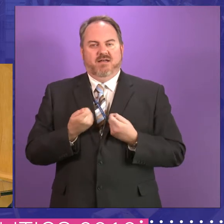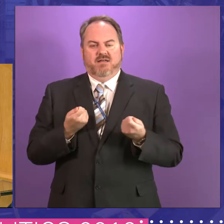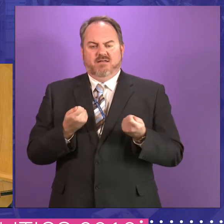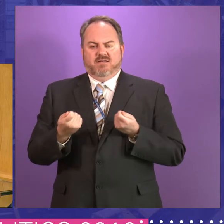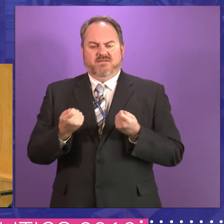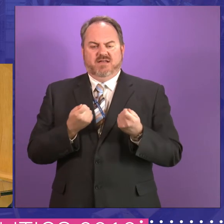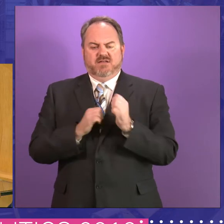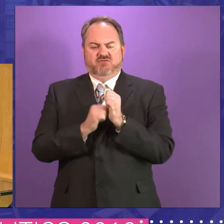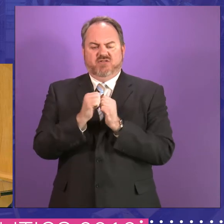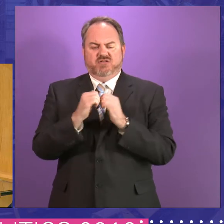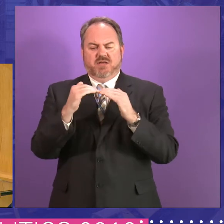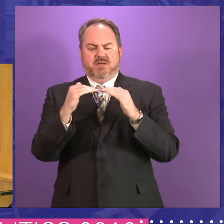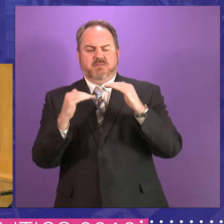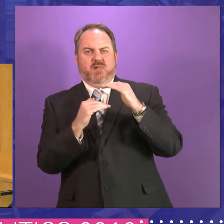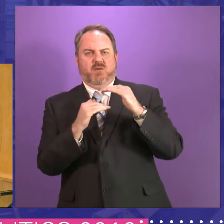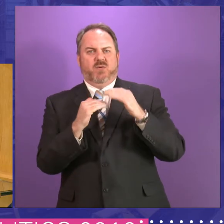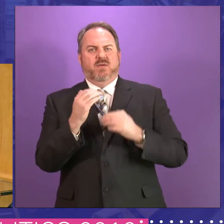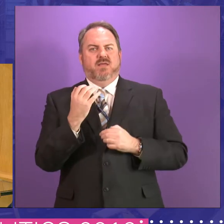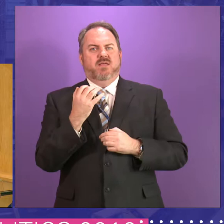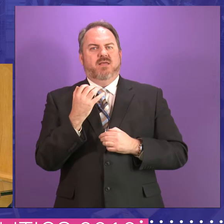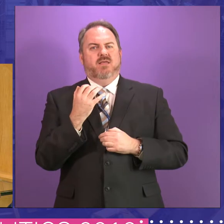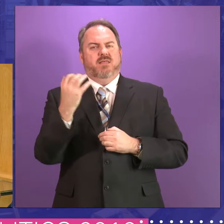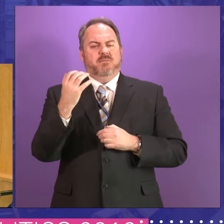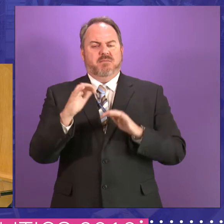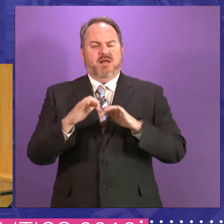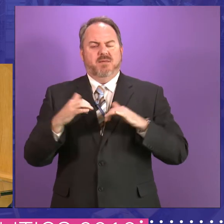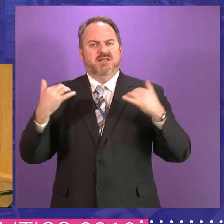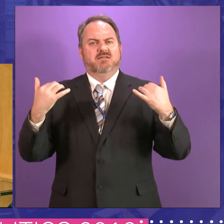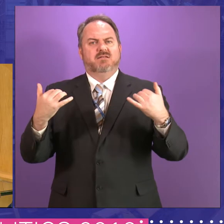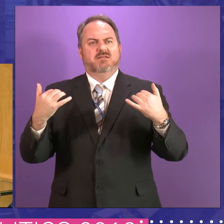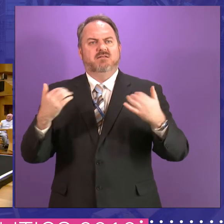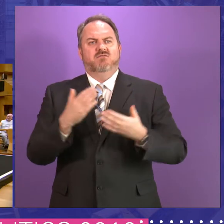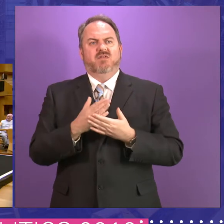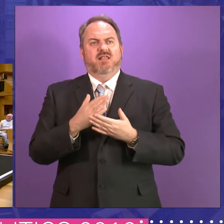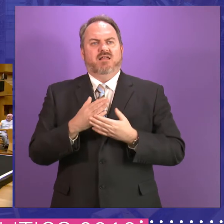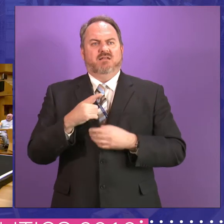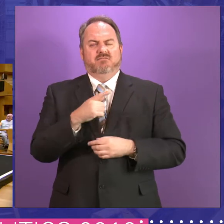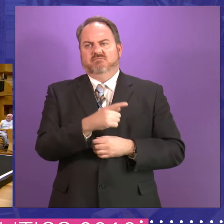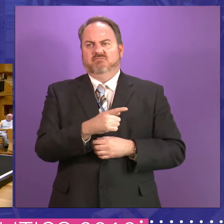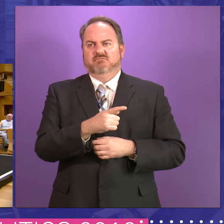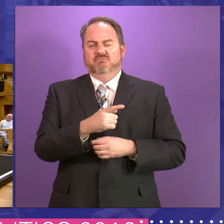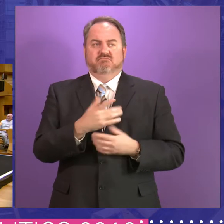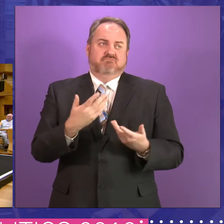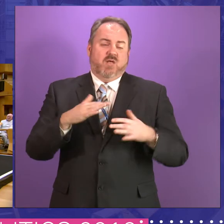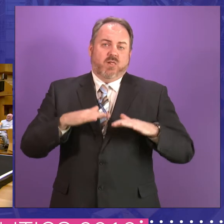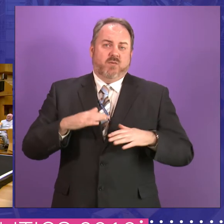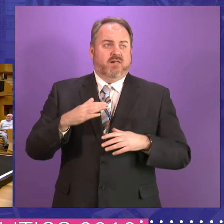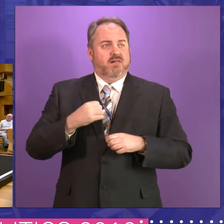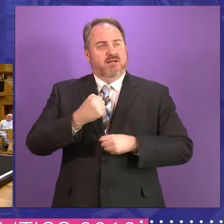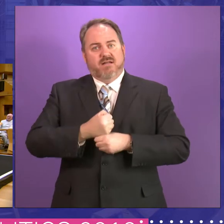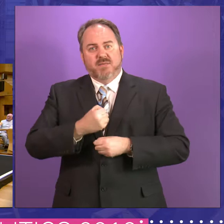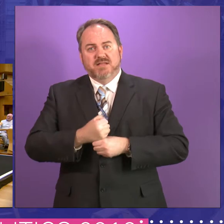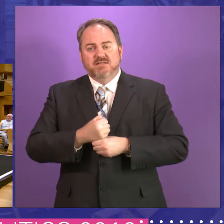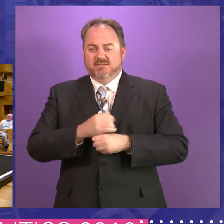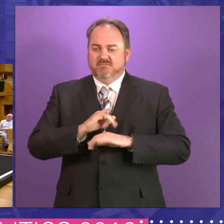below the Scottish parliament would be, be the ones that a Tory government in 1992, I think it was, put in place. So local government, health boards are virtually